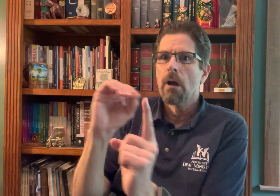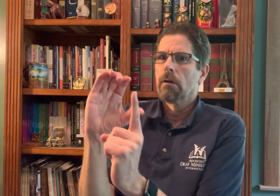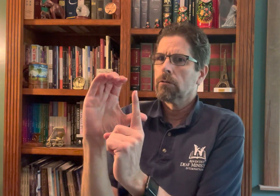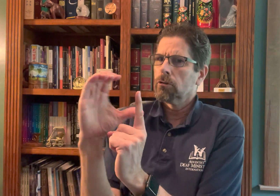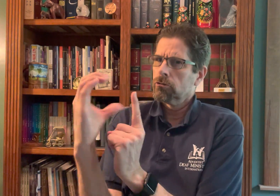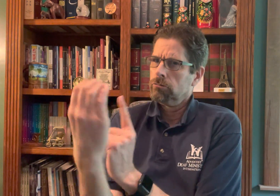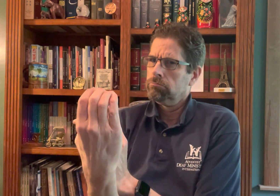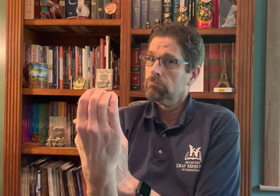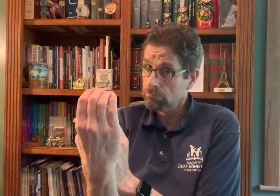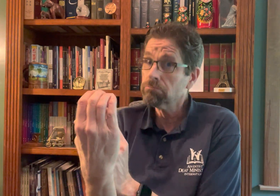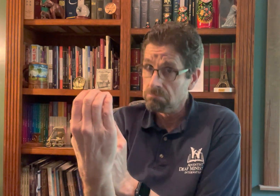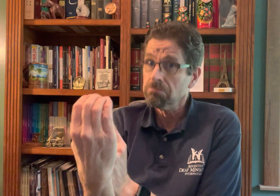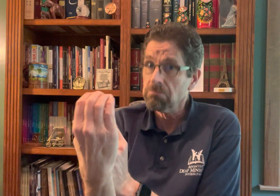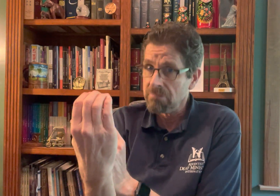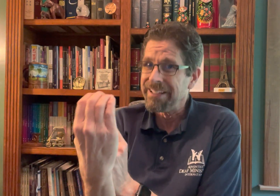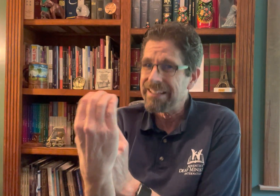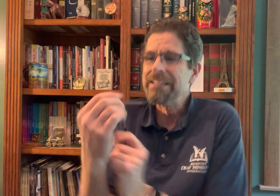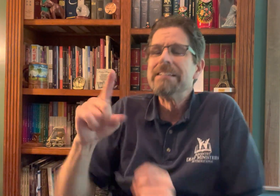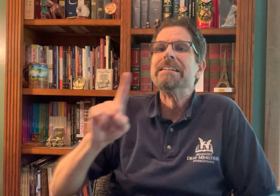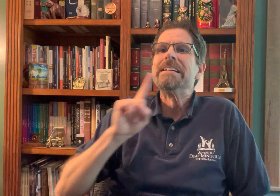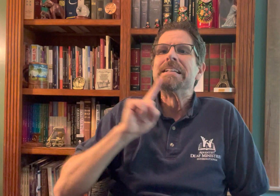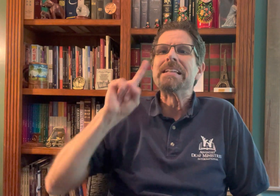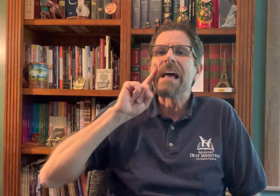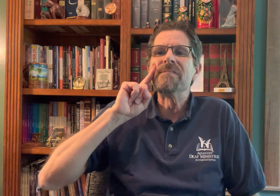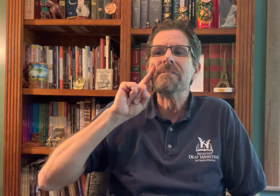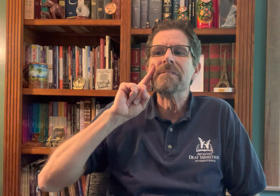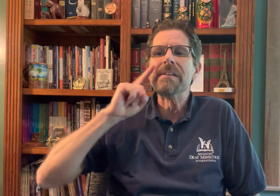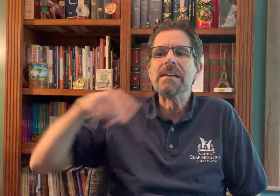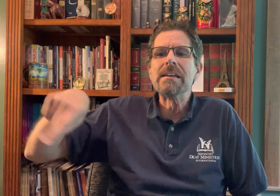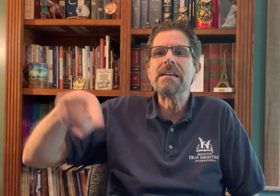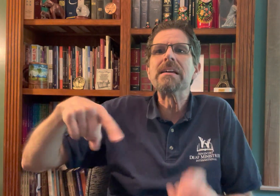And when you understand that the deaf have their own language and culture,